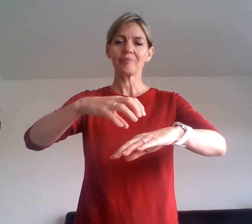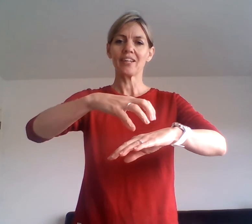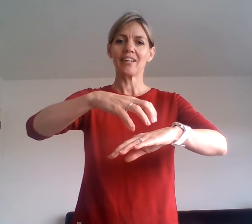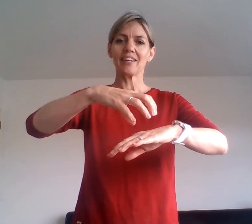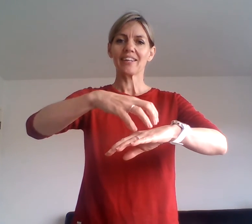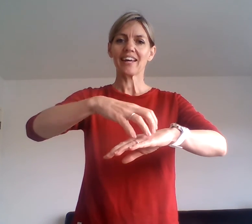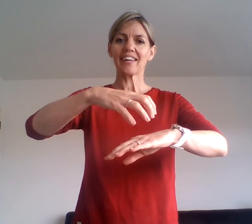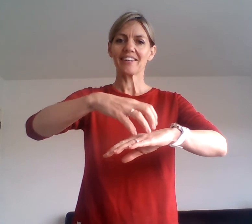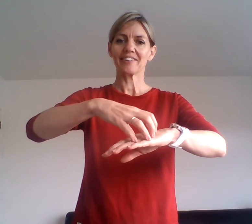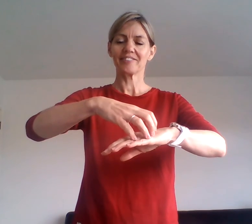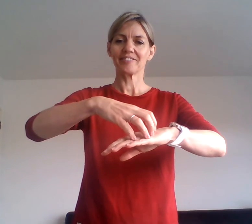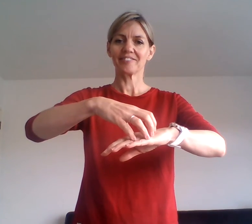Cake.